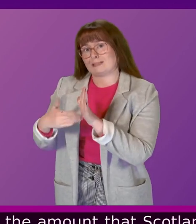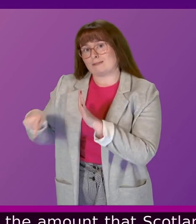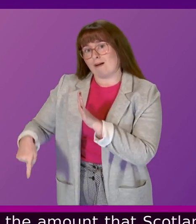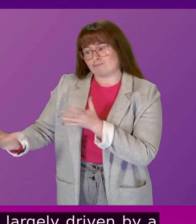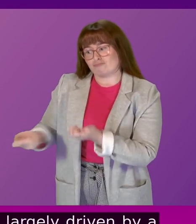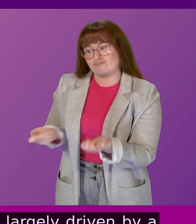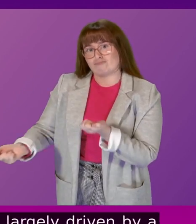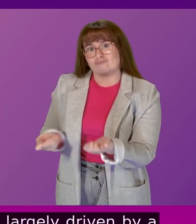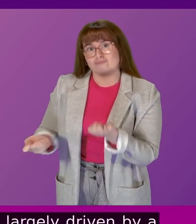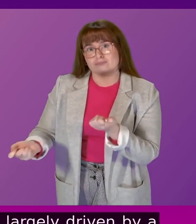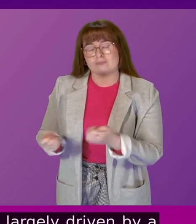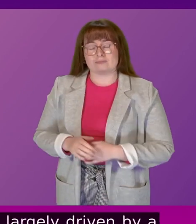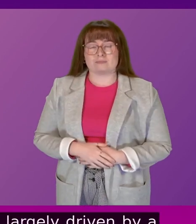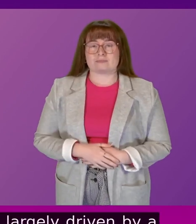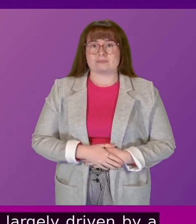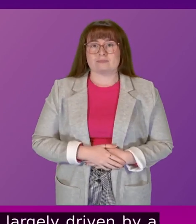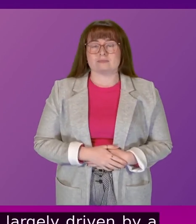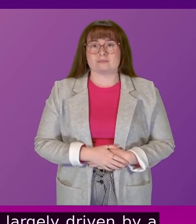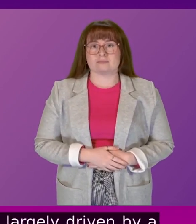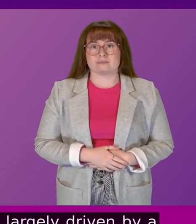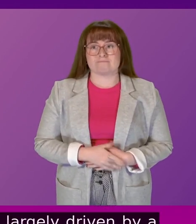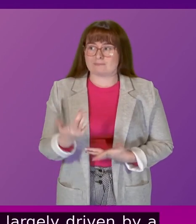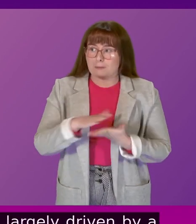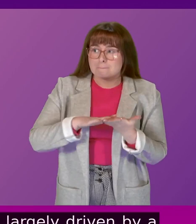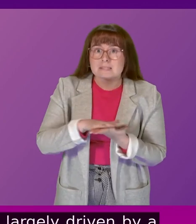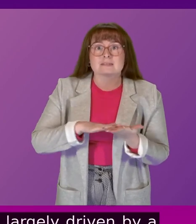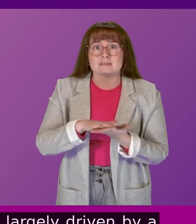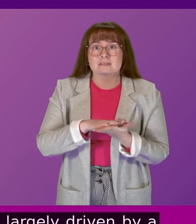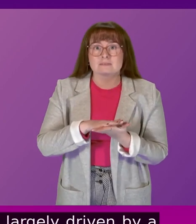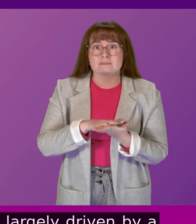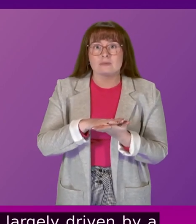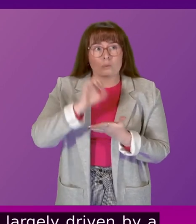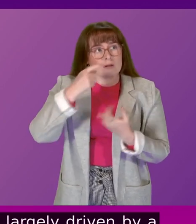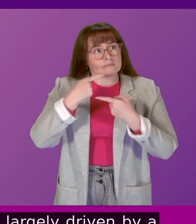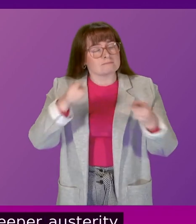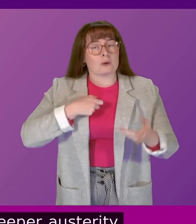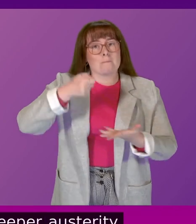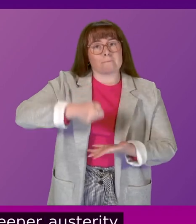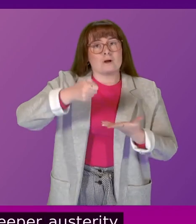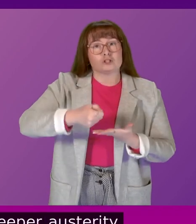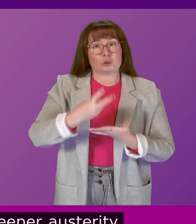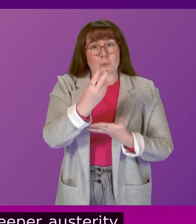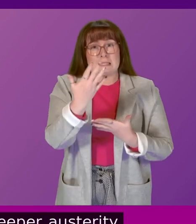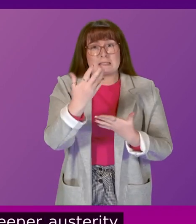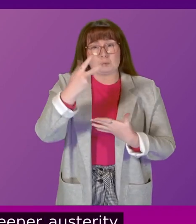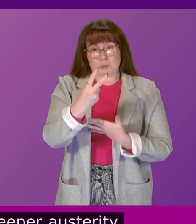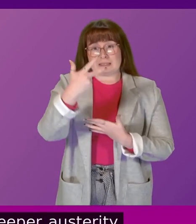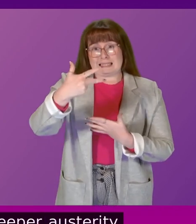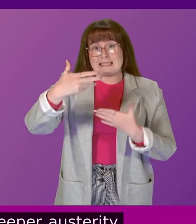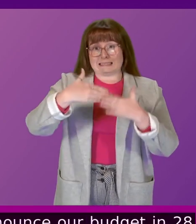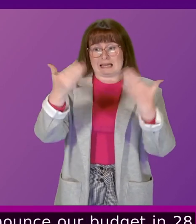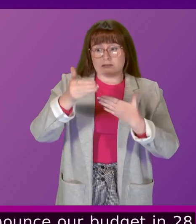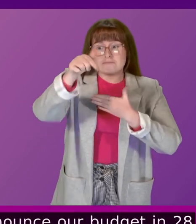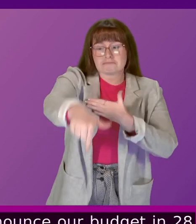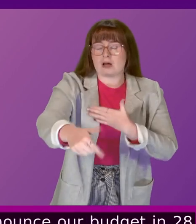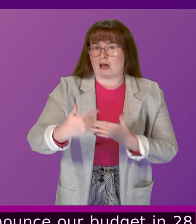to even deeper austerity. That means that while I will announce our Budget in 28 days' time, I still don't know the quantum